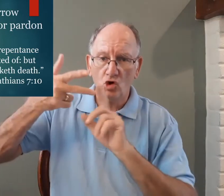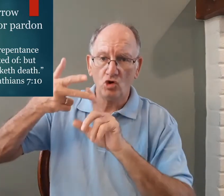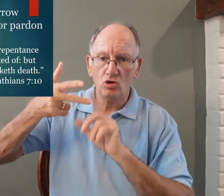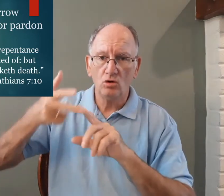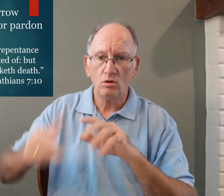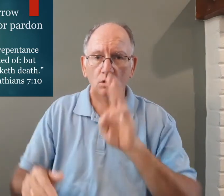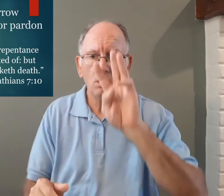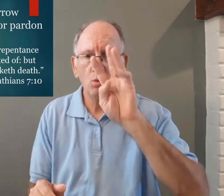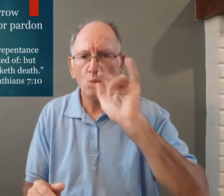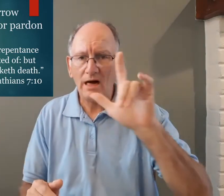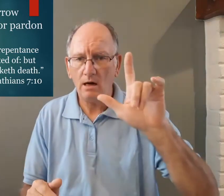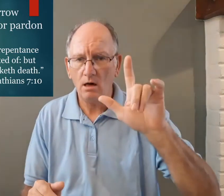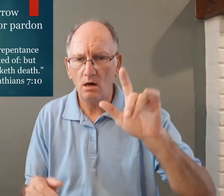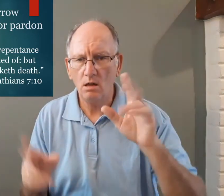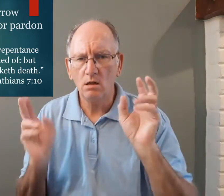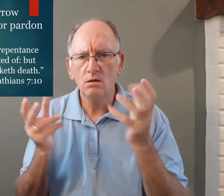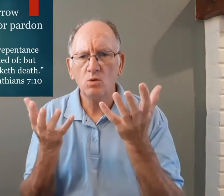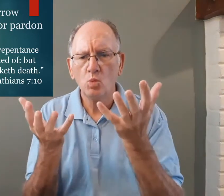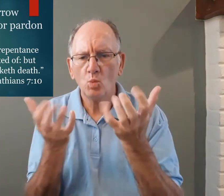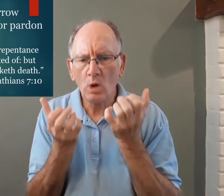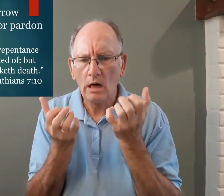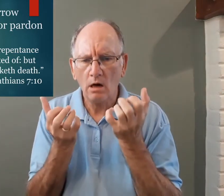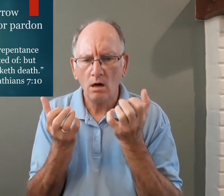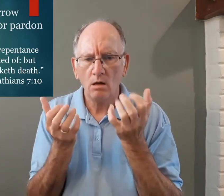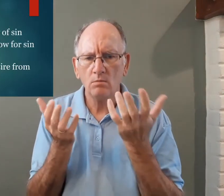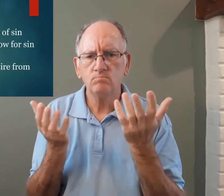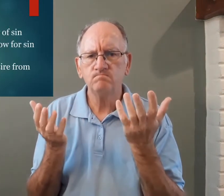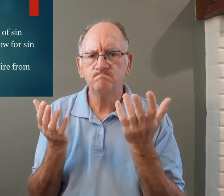and the third thing is your will